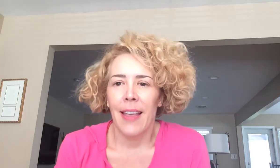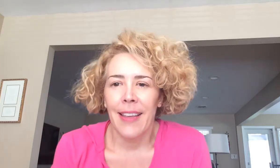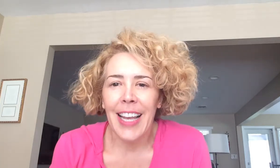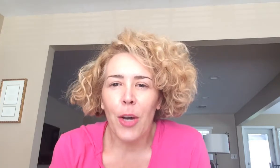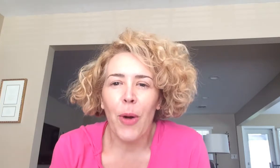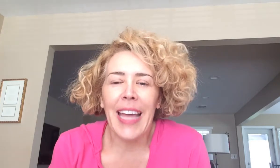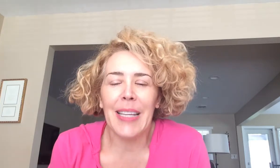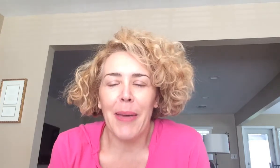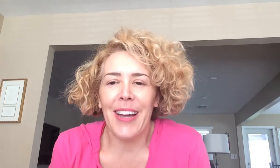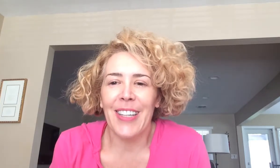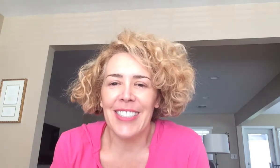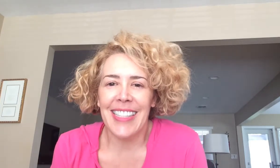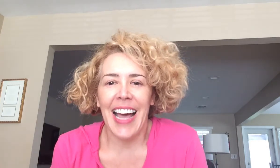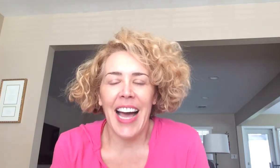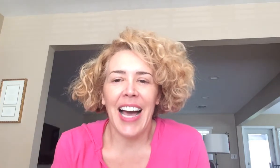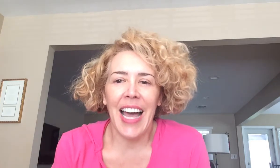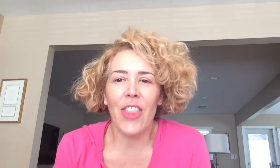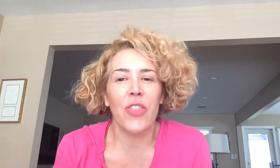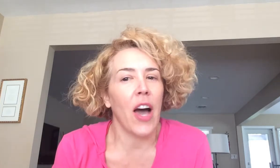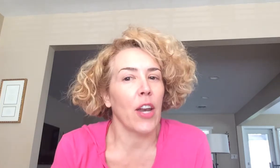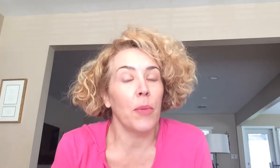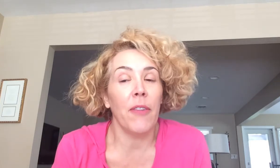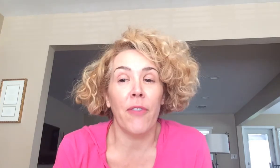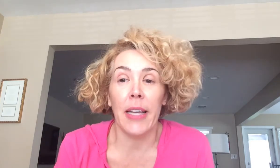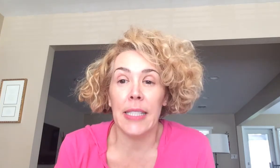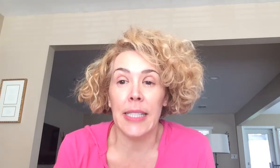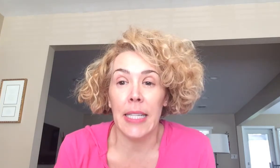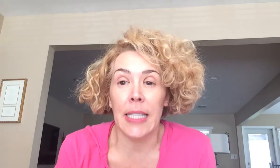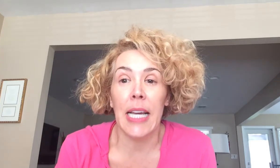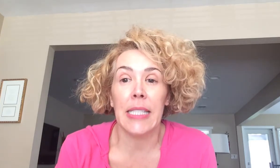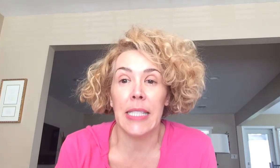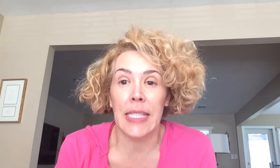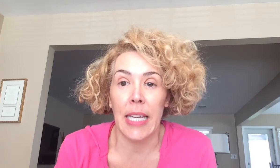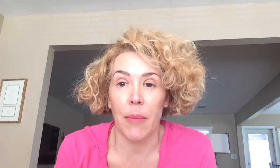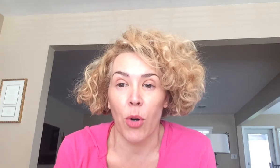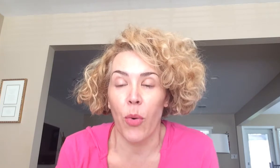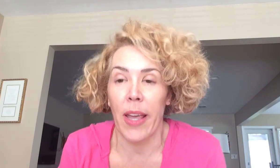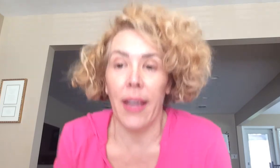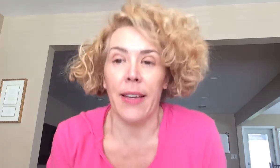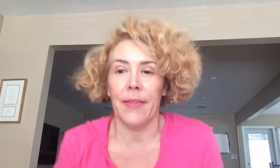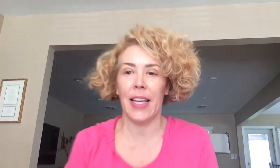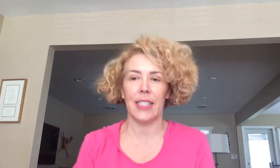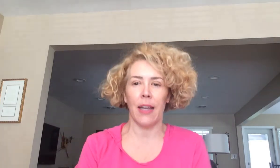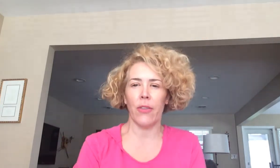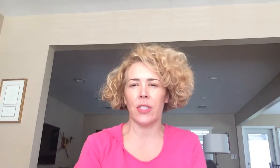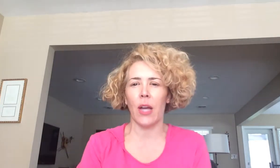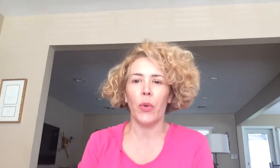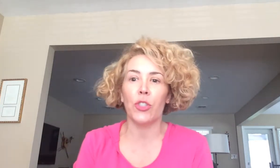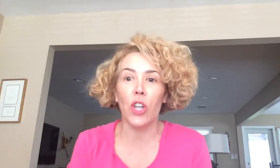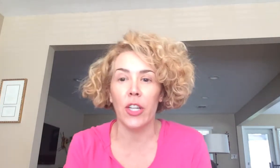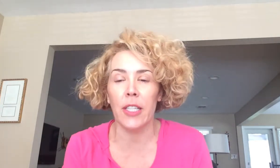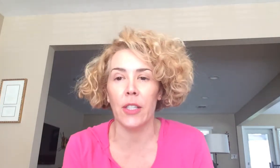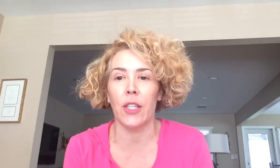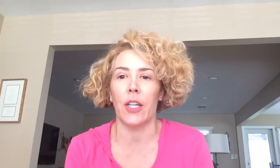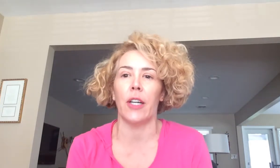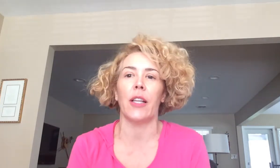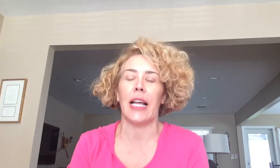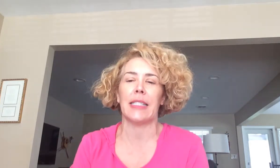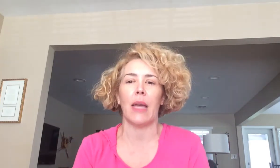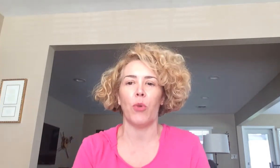Hello Bradley Bears! I thought it would be fun to sing Skid-a-marink. That's another song we were starting to learn the last time